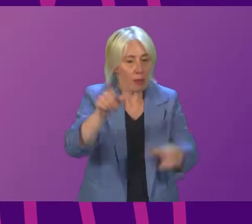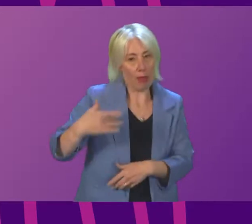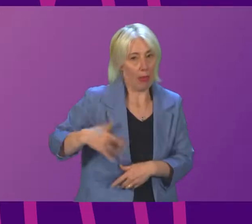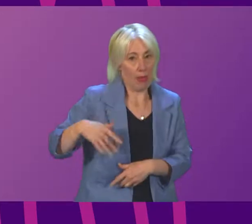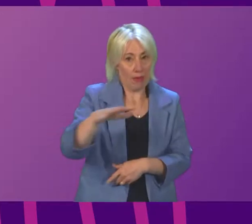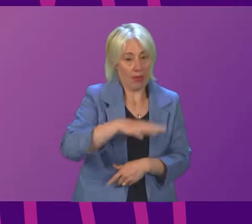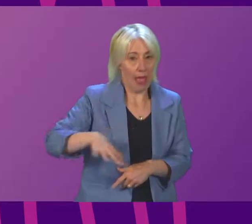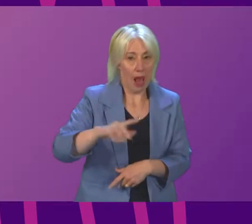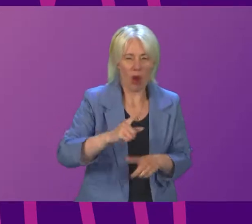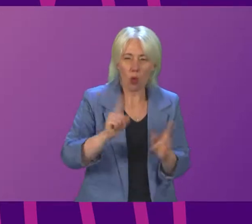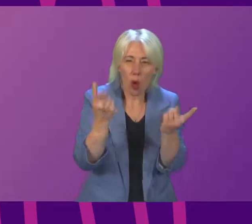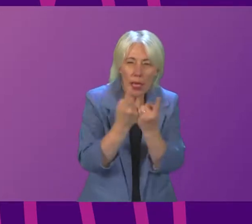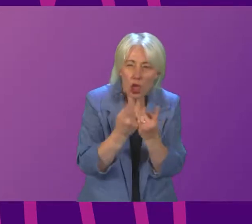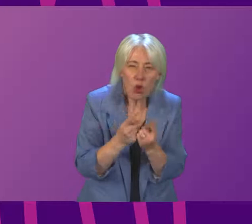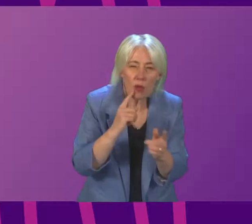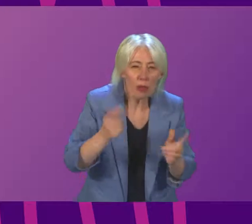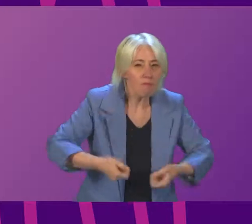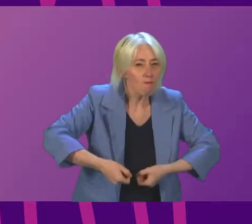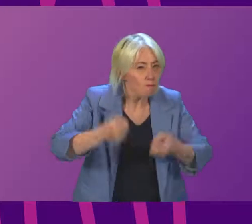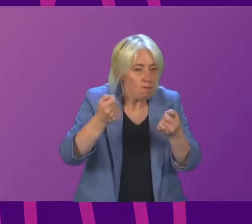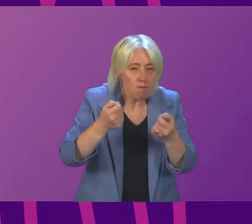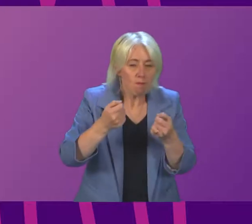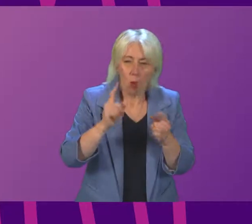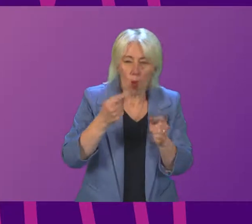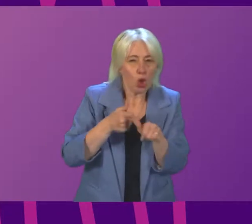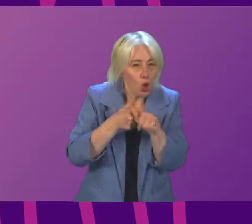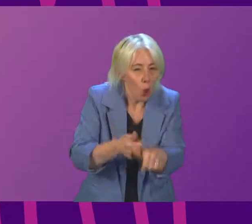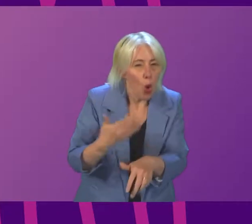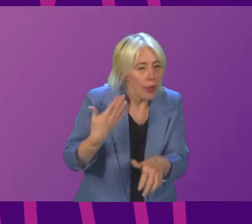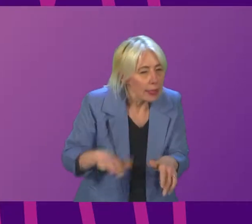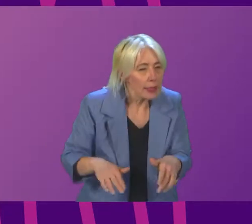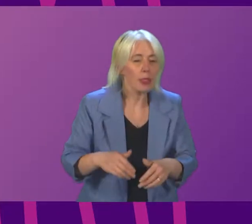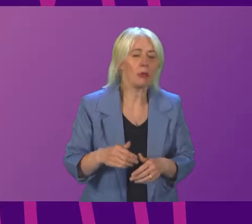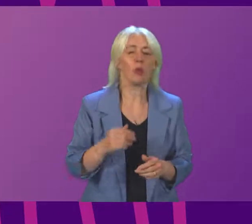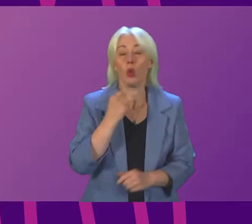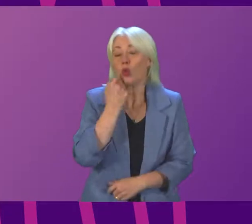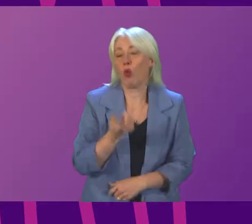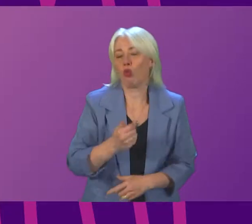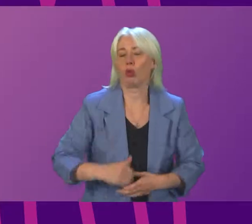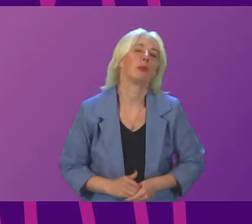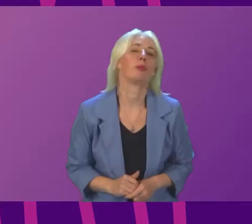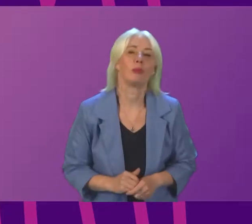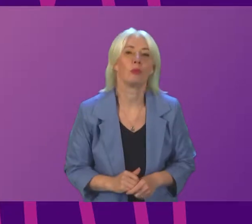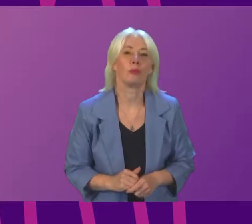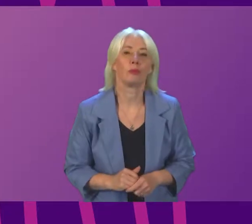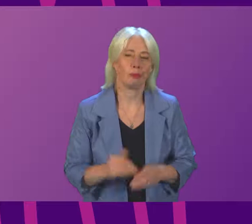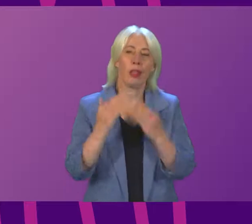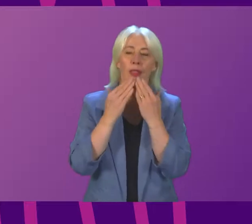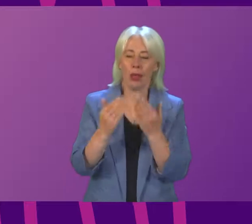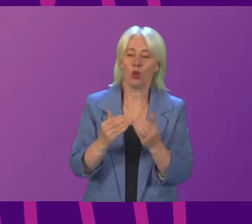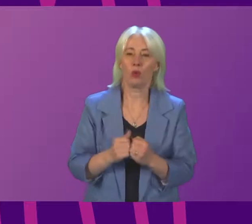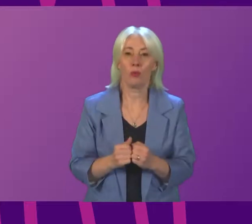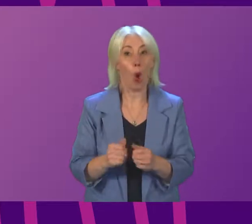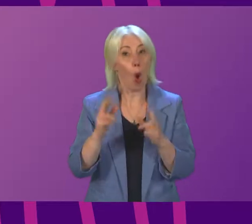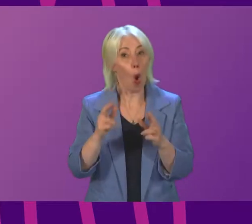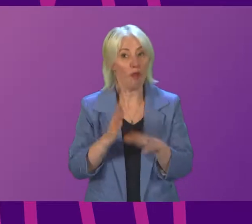issues that arise in relation to specific discretionary support of the type that he raises. Colin Smith. Thank you, President Naf, sir. And I hope when the Cabinet Secretary